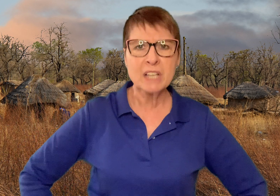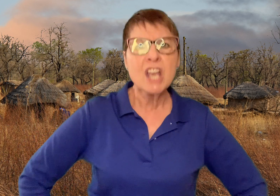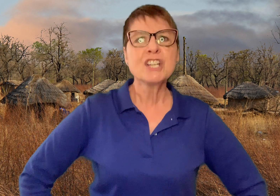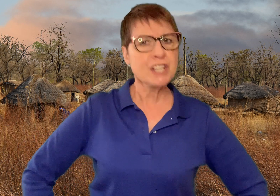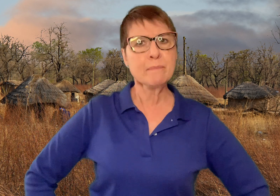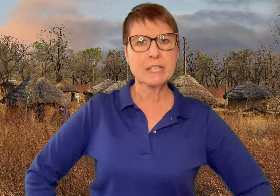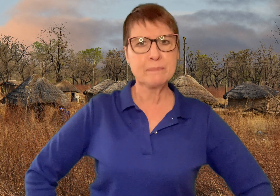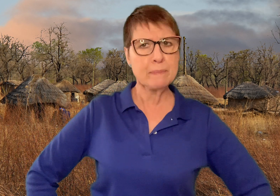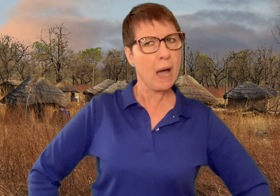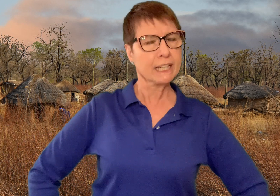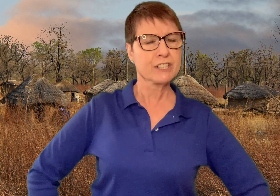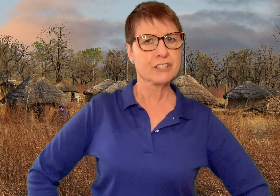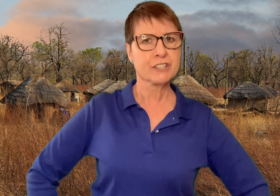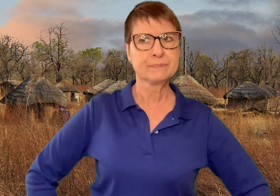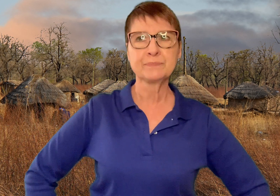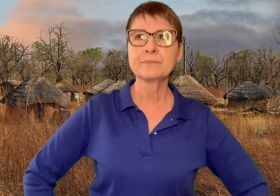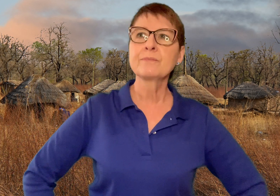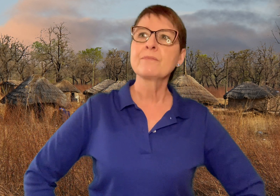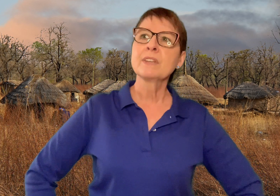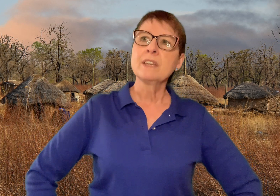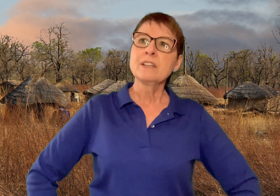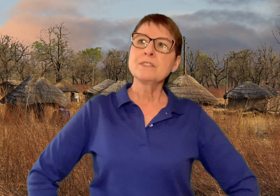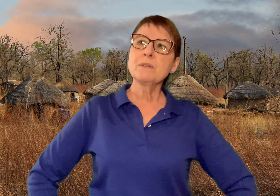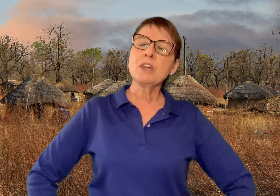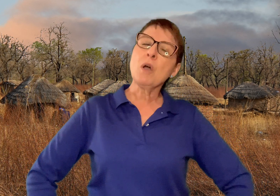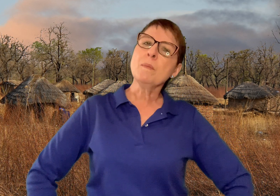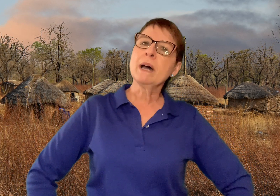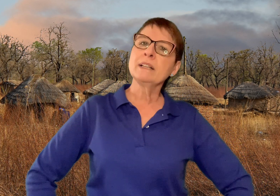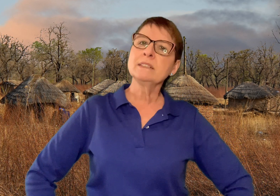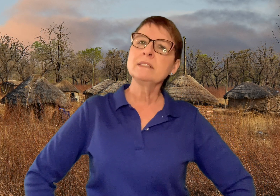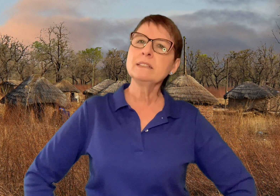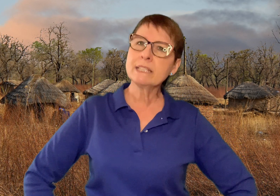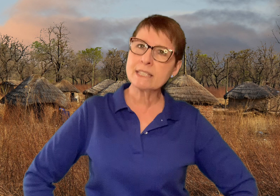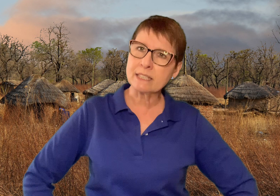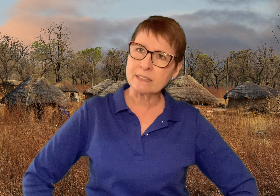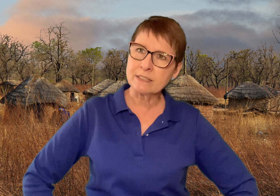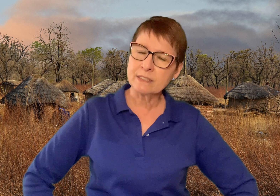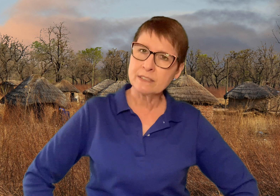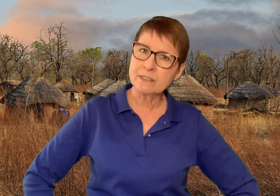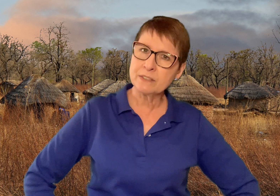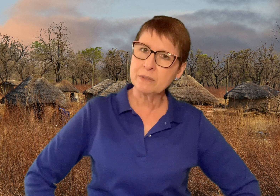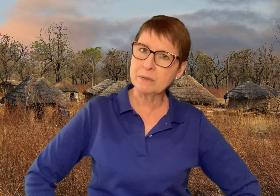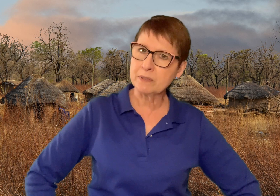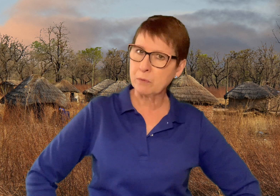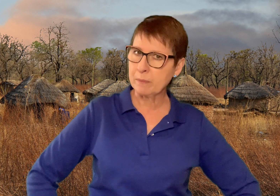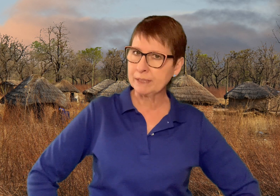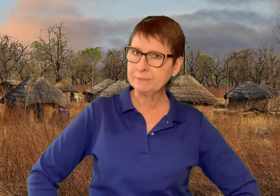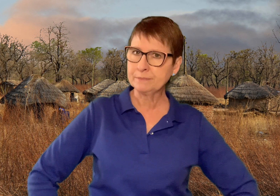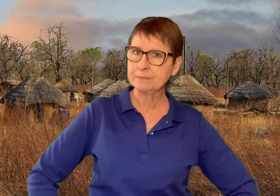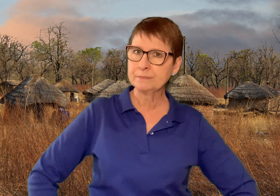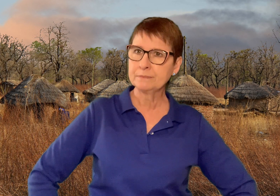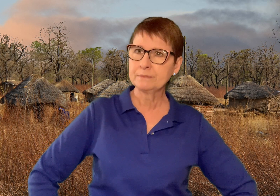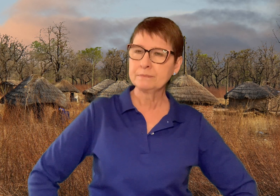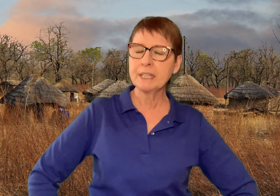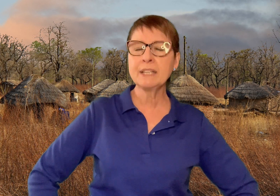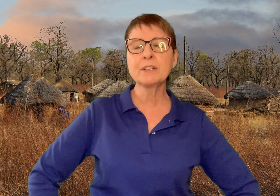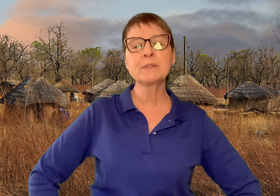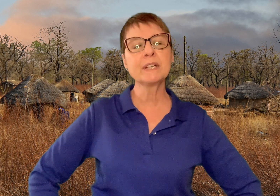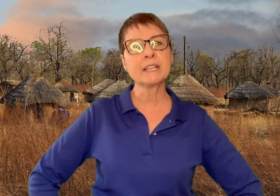She must be punished! So, the oba listened to the woman and agreed